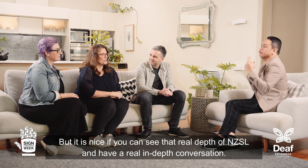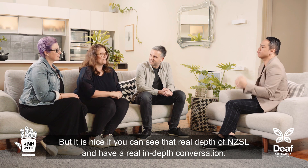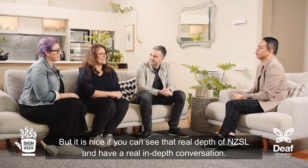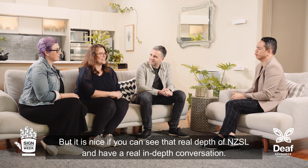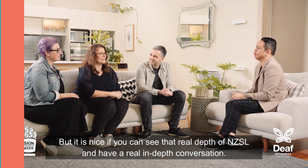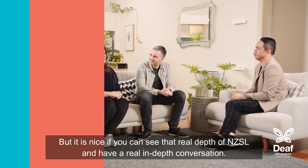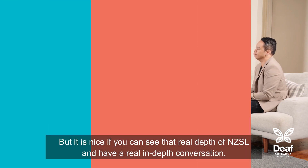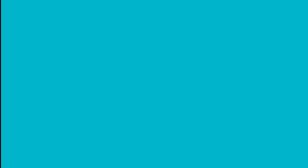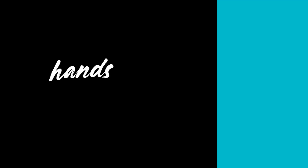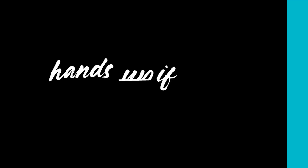conversation.